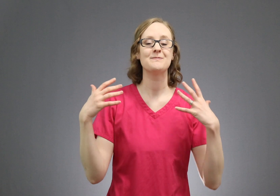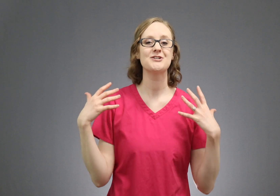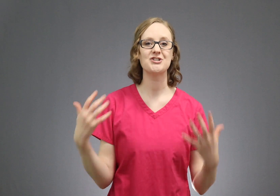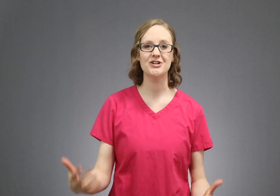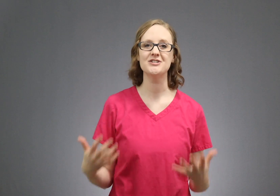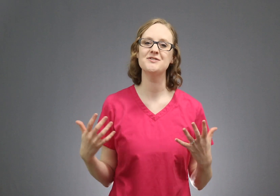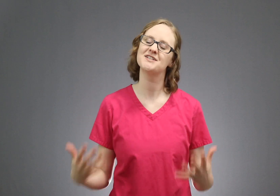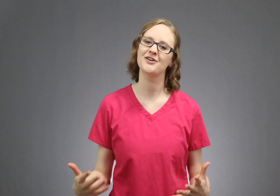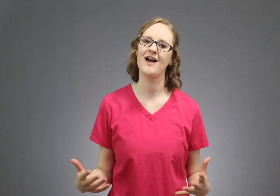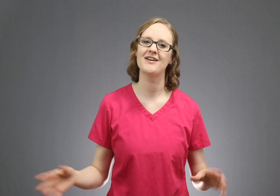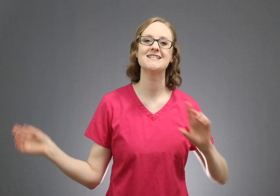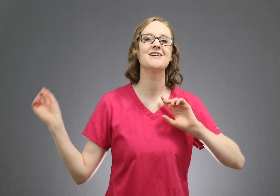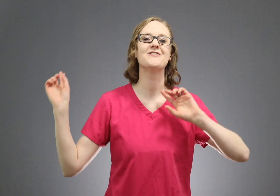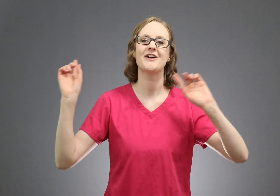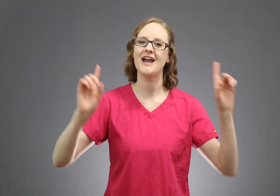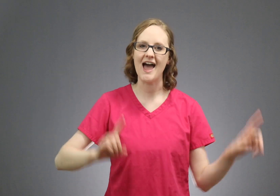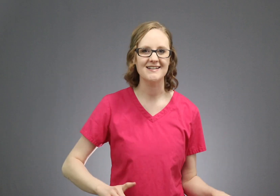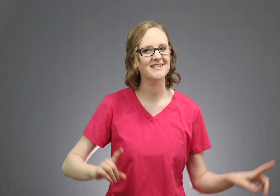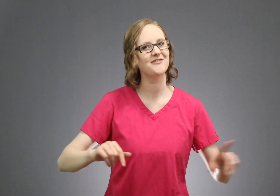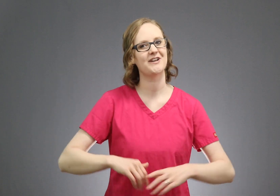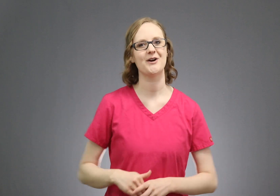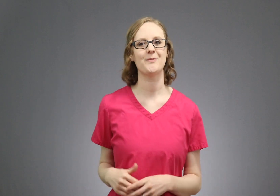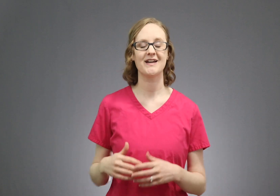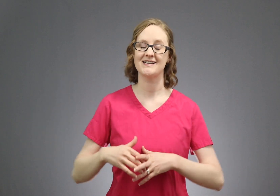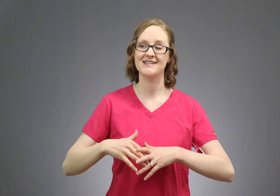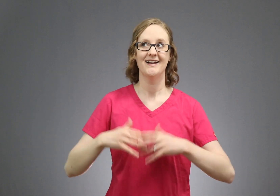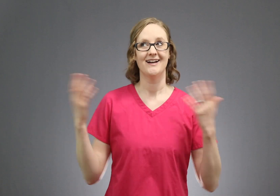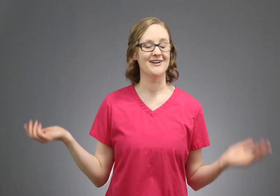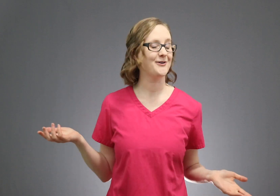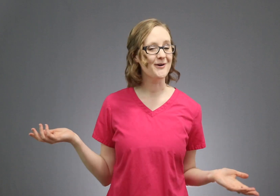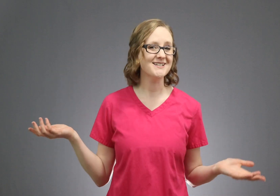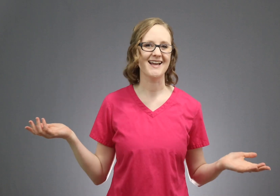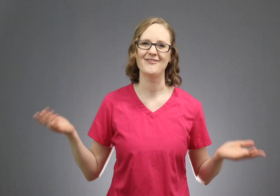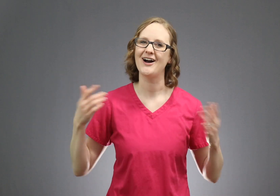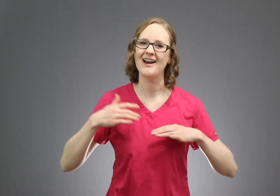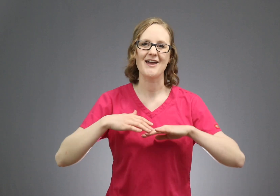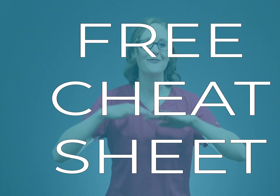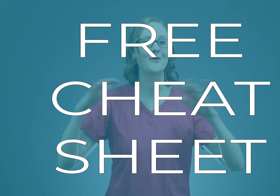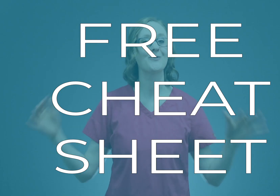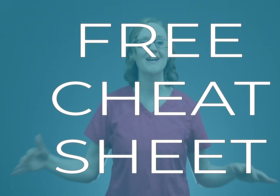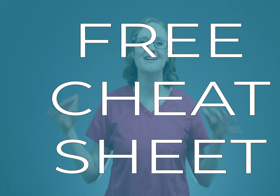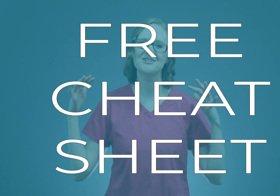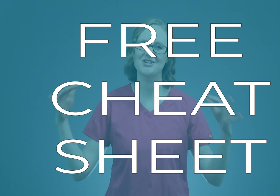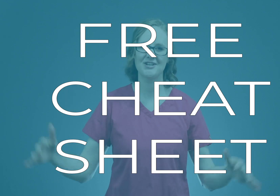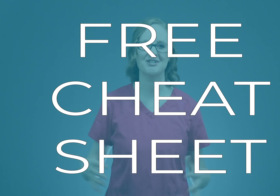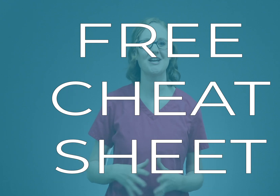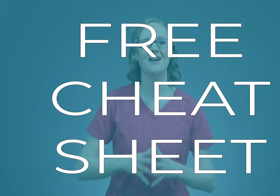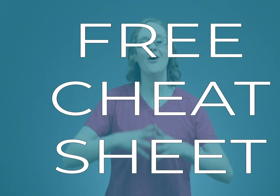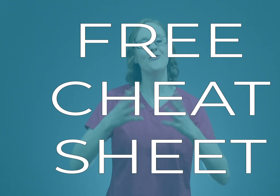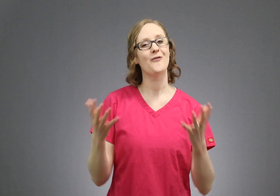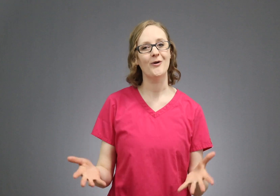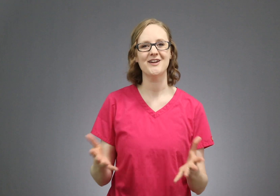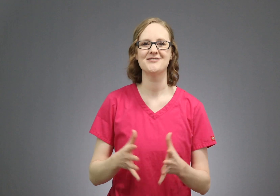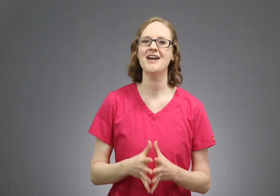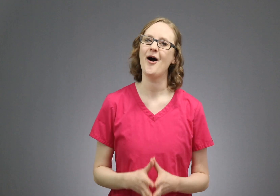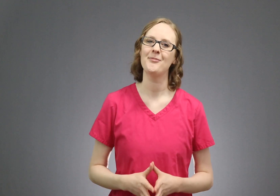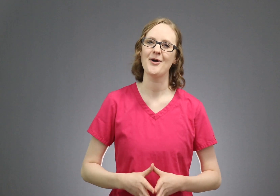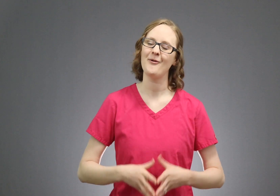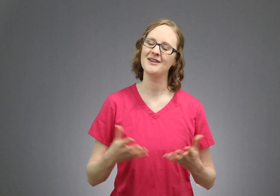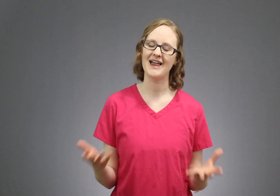be sure to stick around until the very end of the video because of course I've got a free cheat sheet for you to help you out with